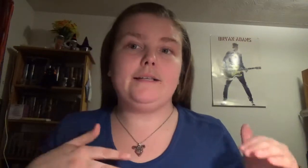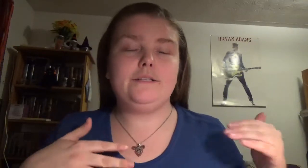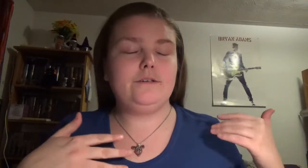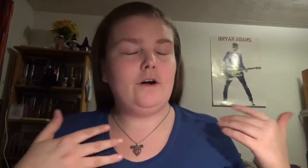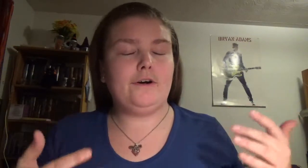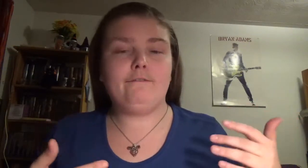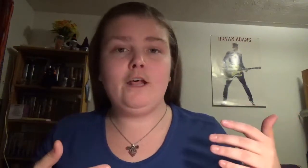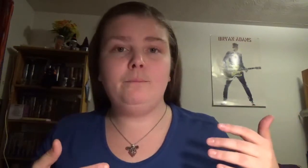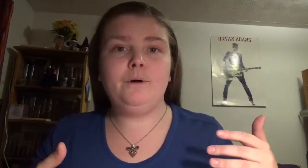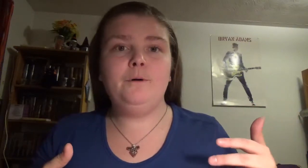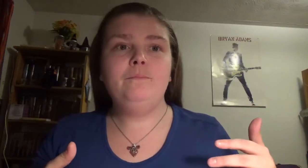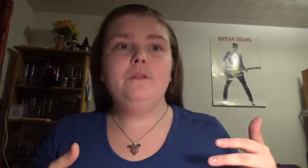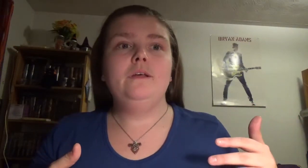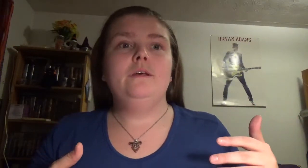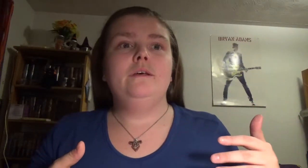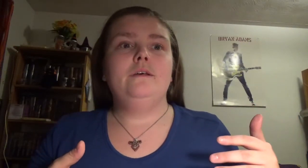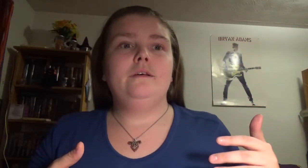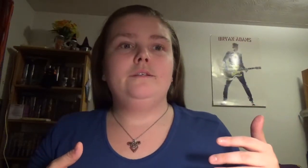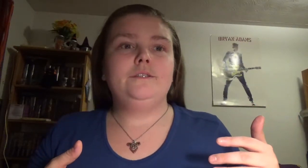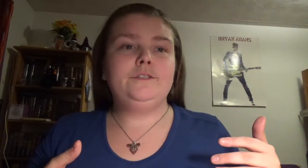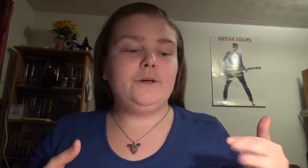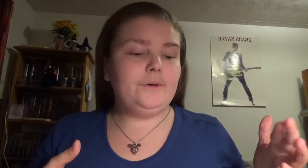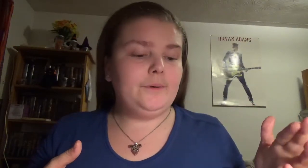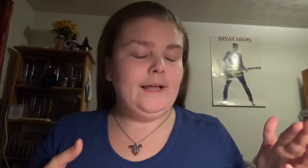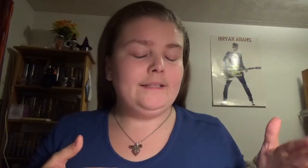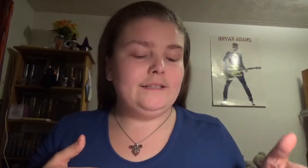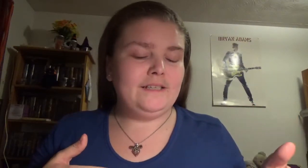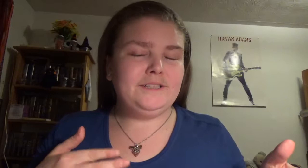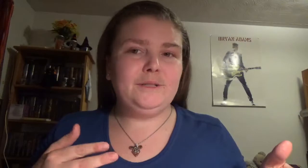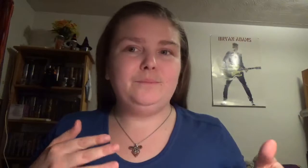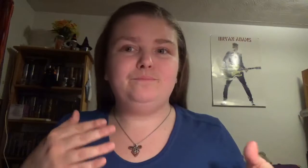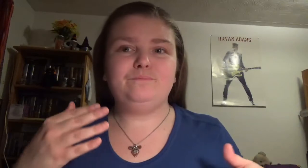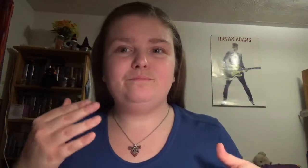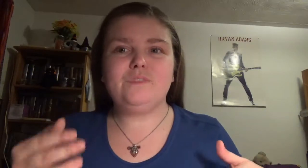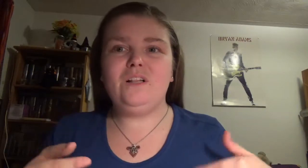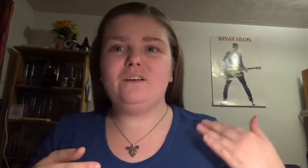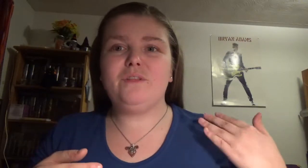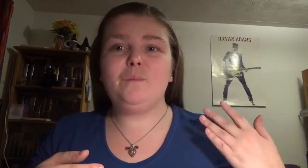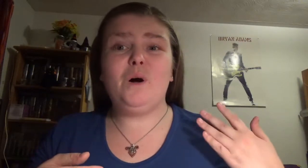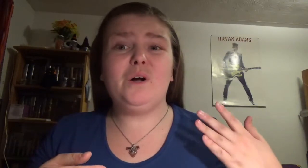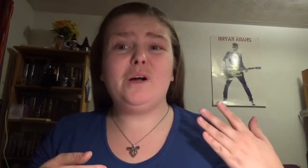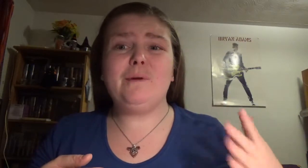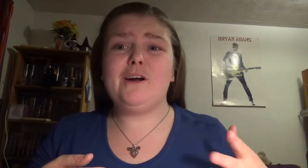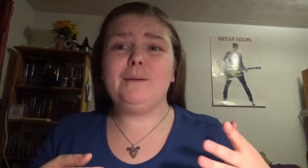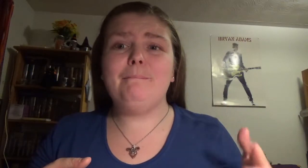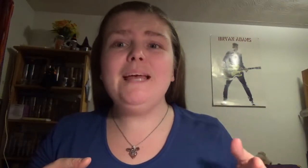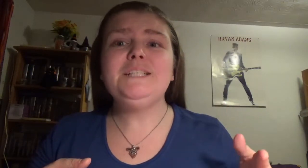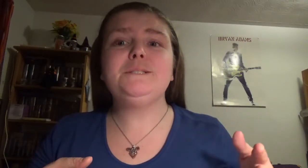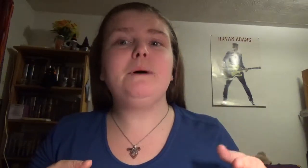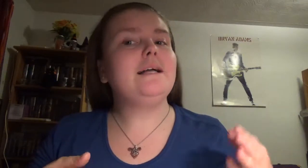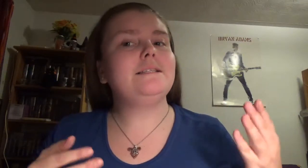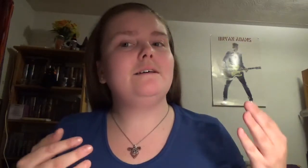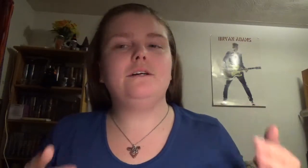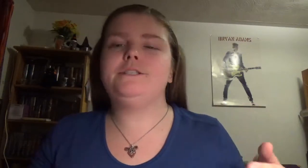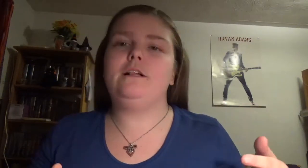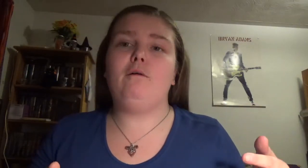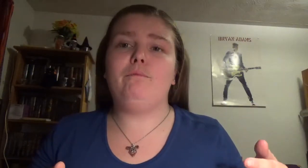are available, so, and it does seem a lot of them are American-based, but are still helpful.